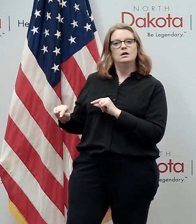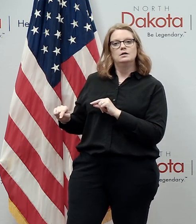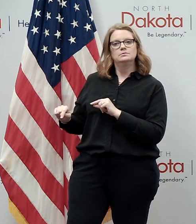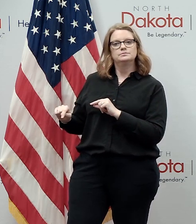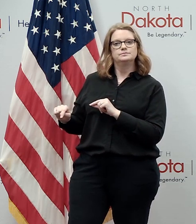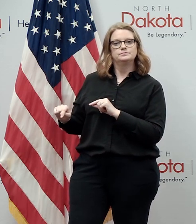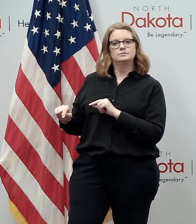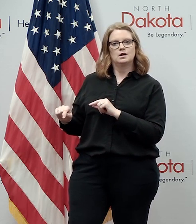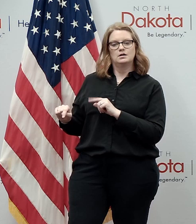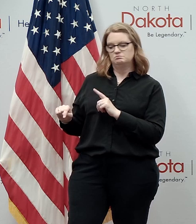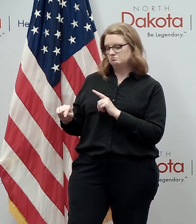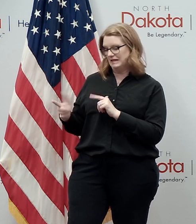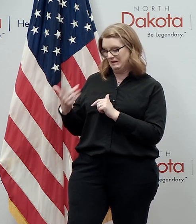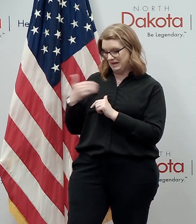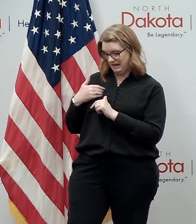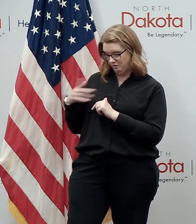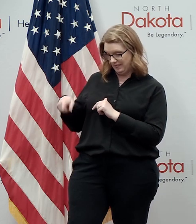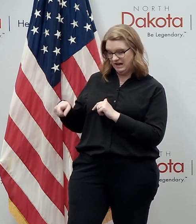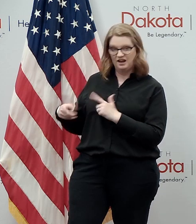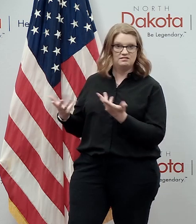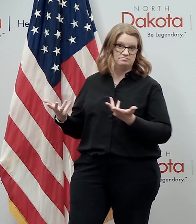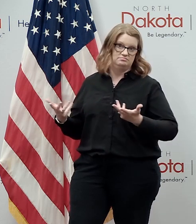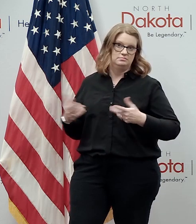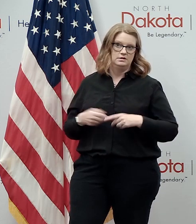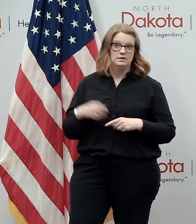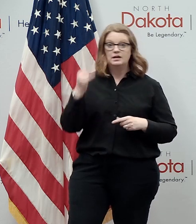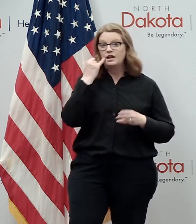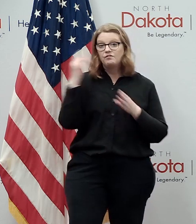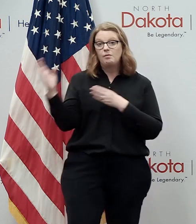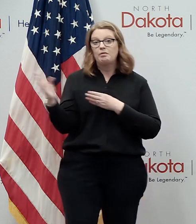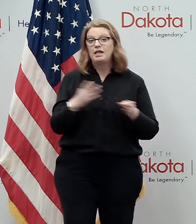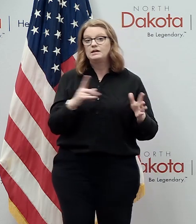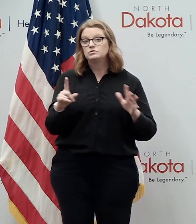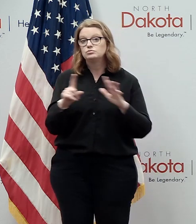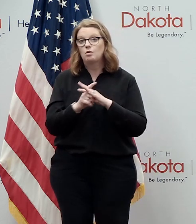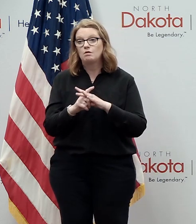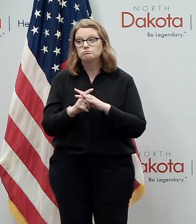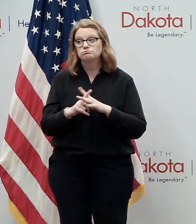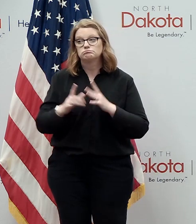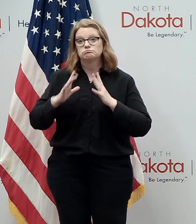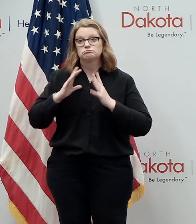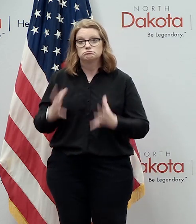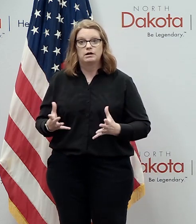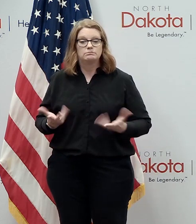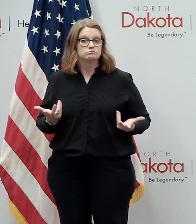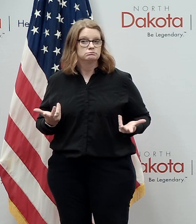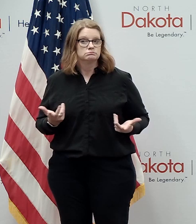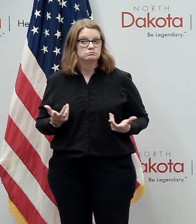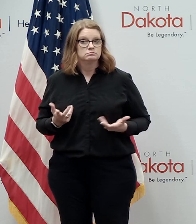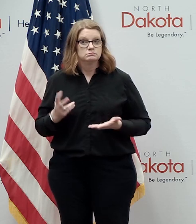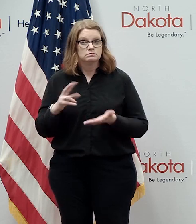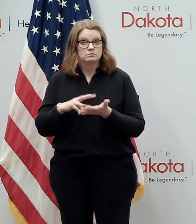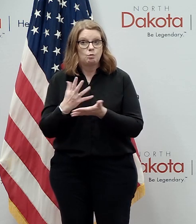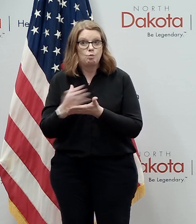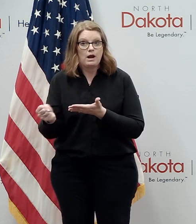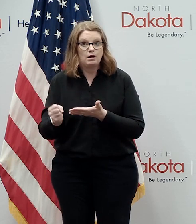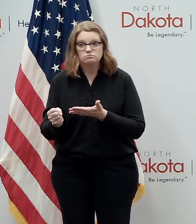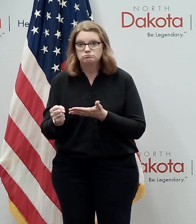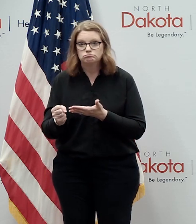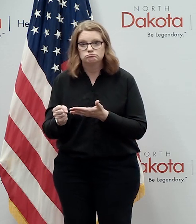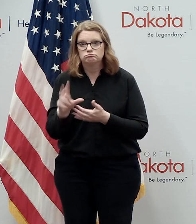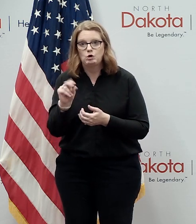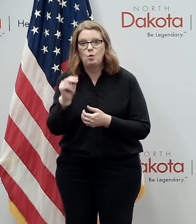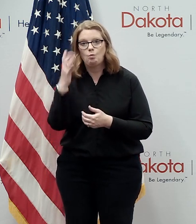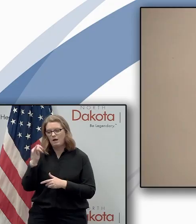will have whatever they need and uh so if you're planning on going and and i well i would say right now they're not going to run out because if they run out we'll get them more